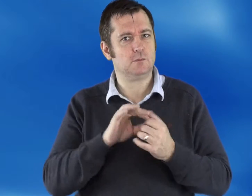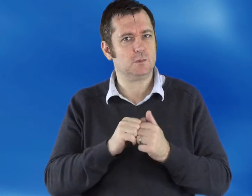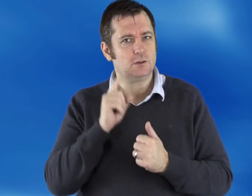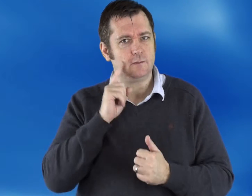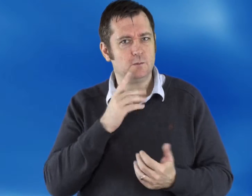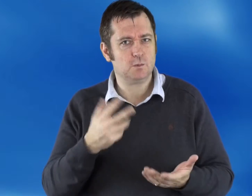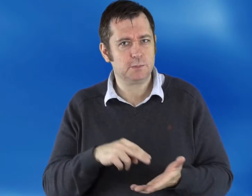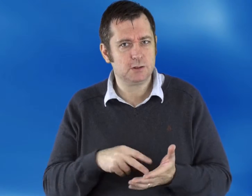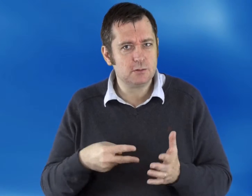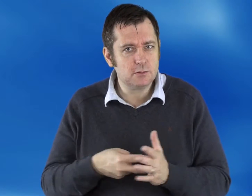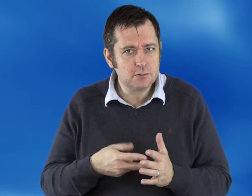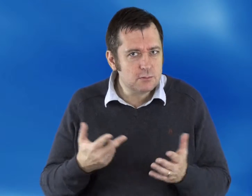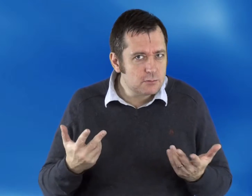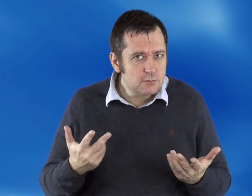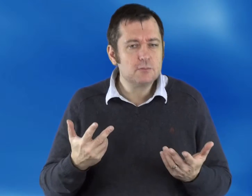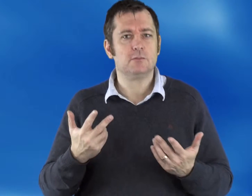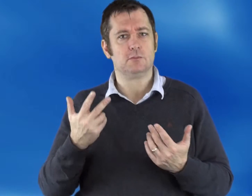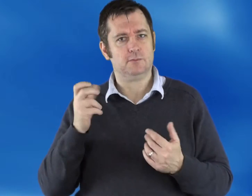So what does that mean for the deaf community? What does that look like?